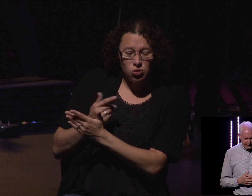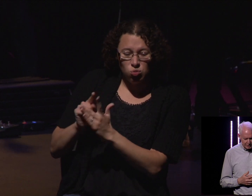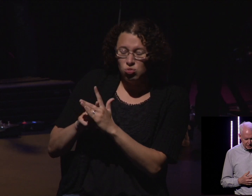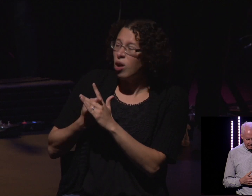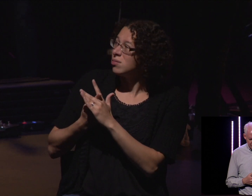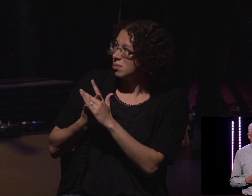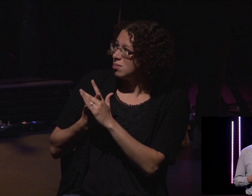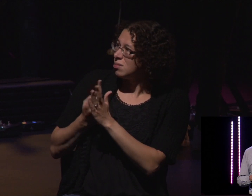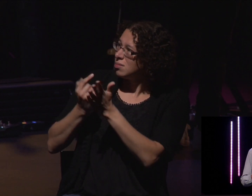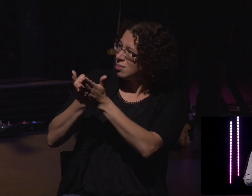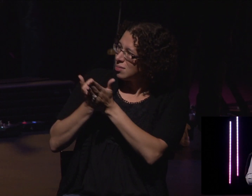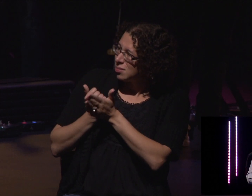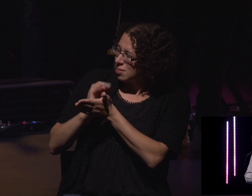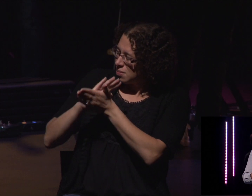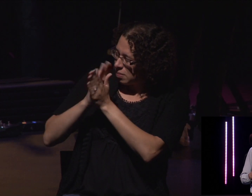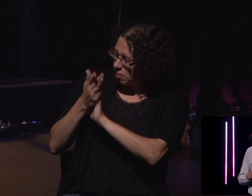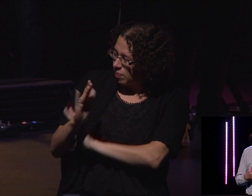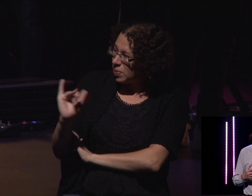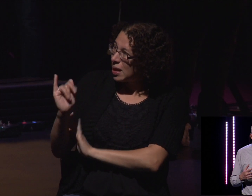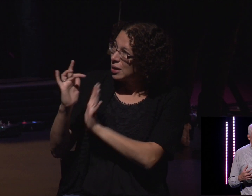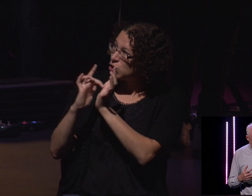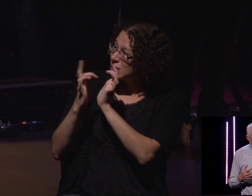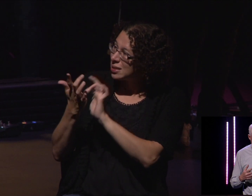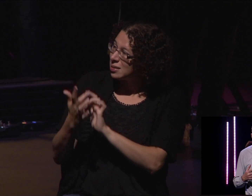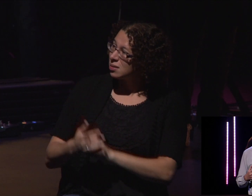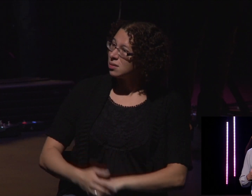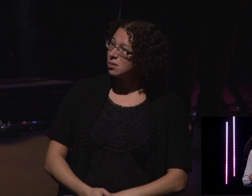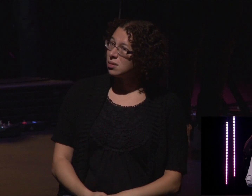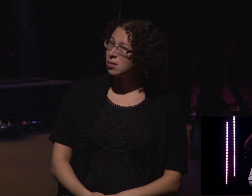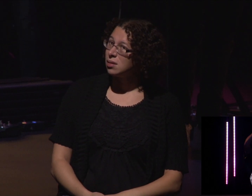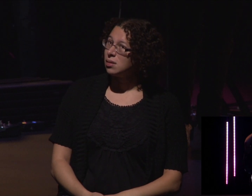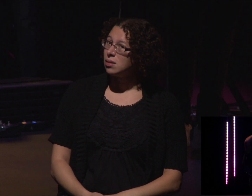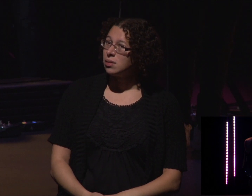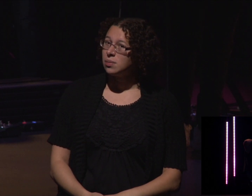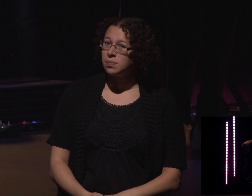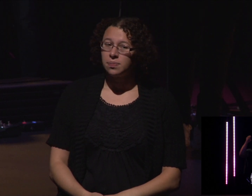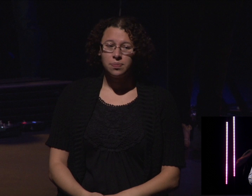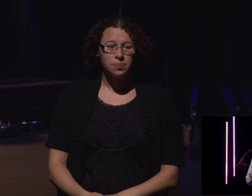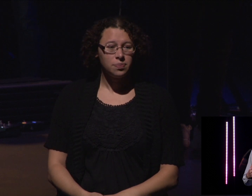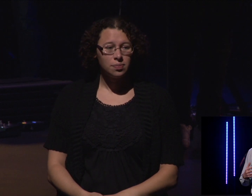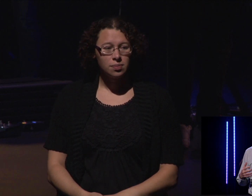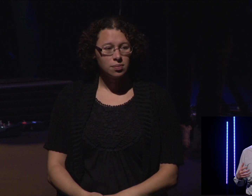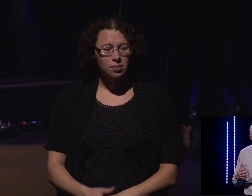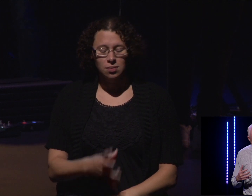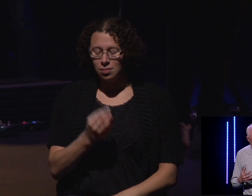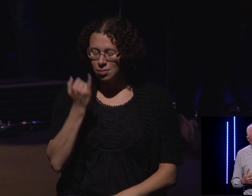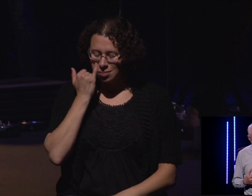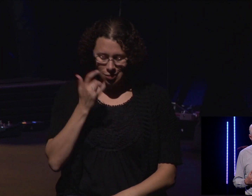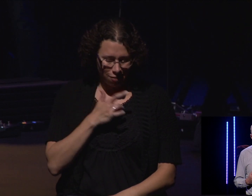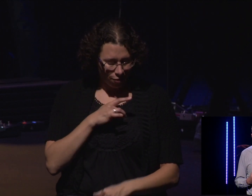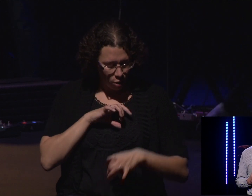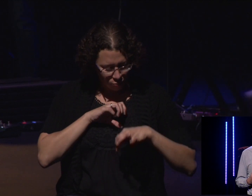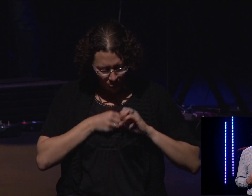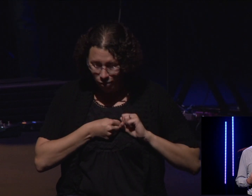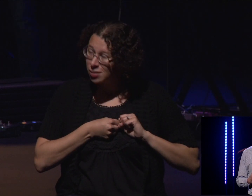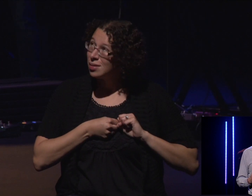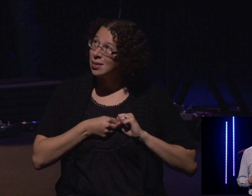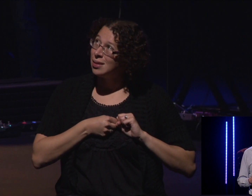to be more like Jesus. Those that are hardened today, I pray that you would soften us. Those that are broken, would you restore?